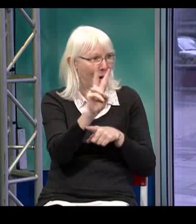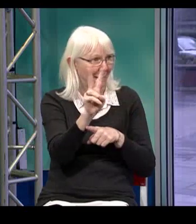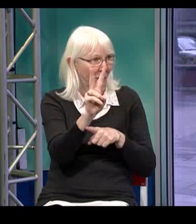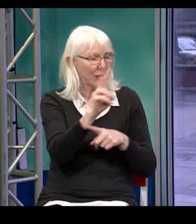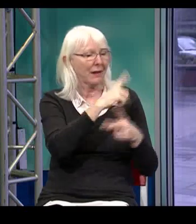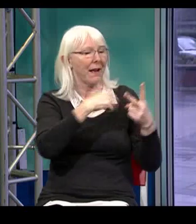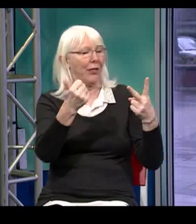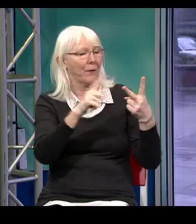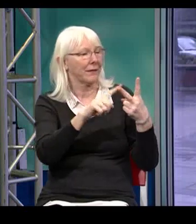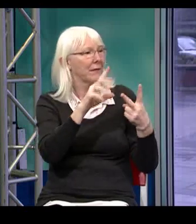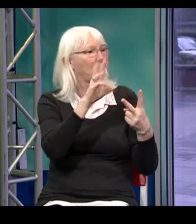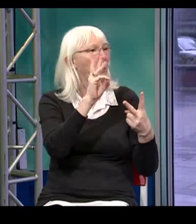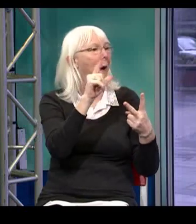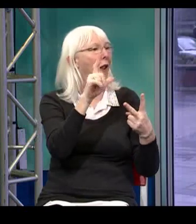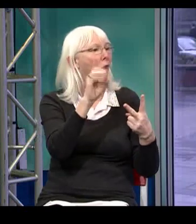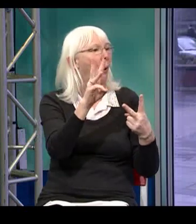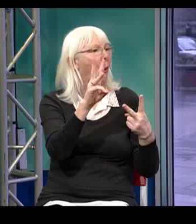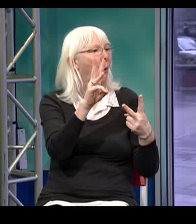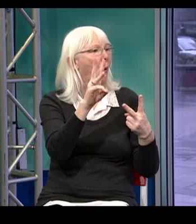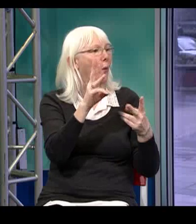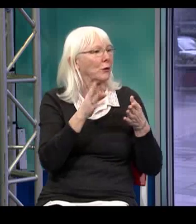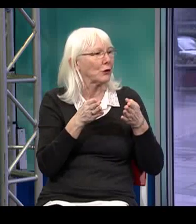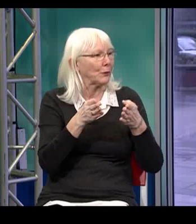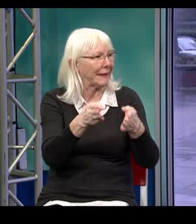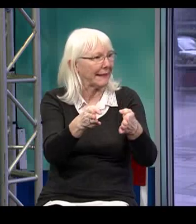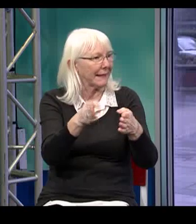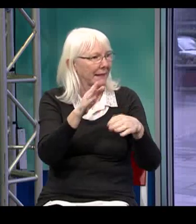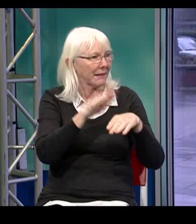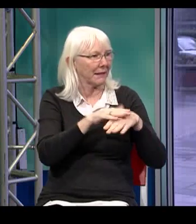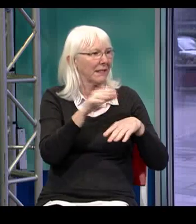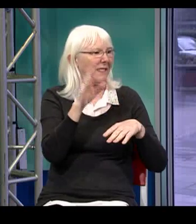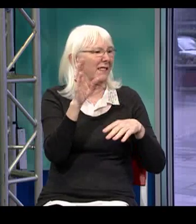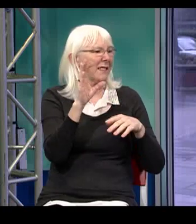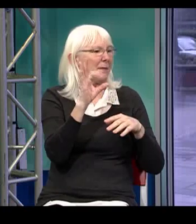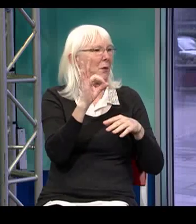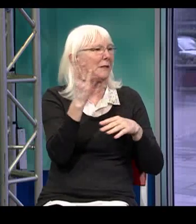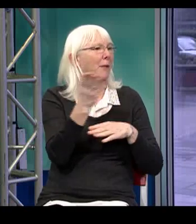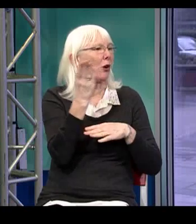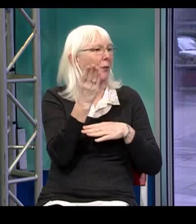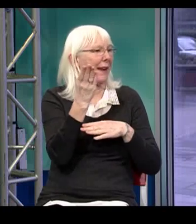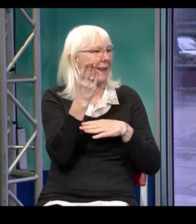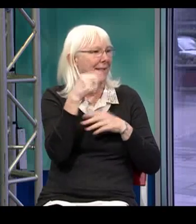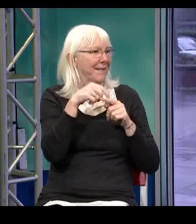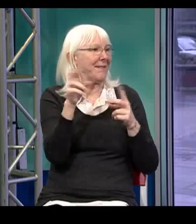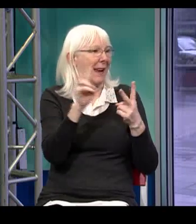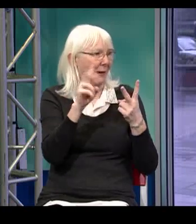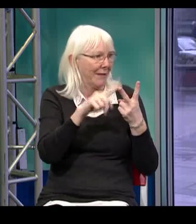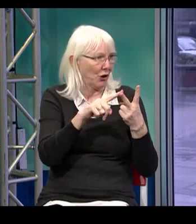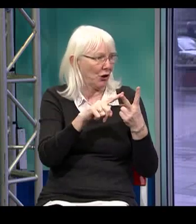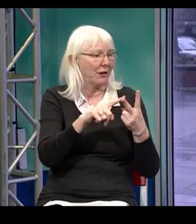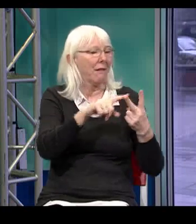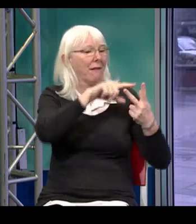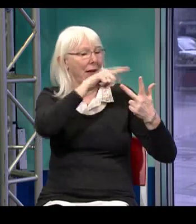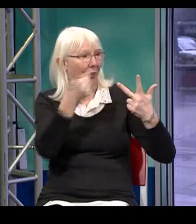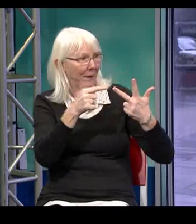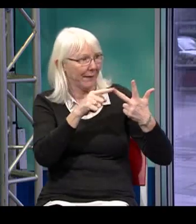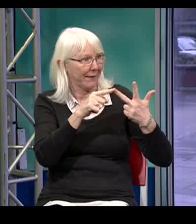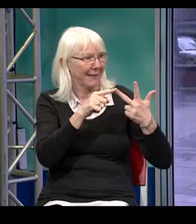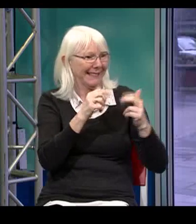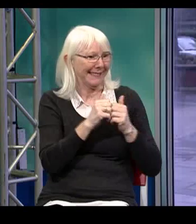on West 7th here in Vancouver. We have an office on Willow Street, also in Vancouver, just off of Broadway. And